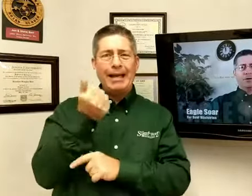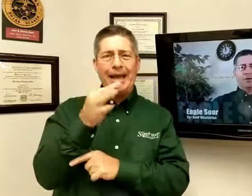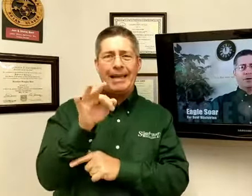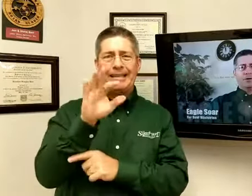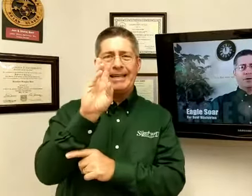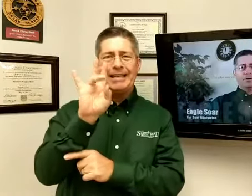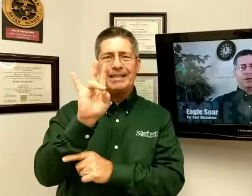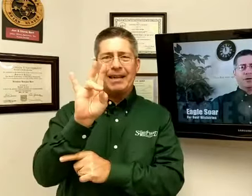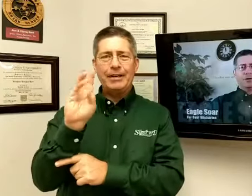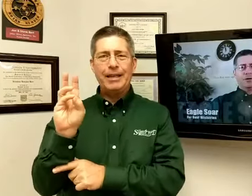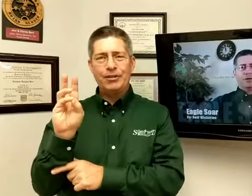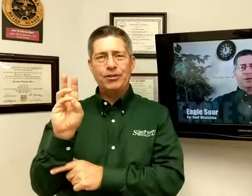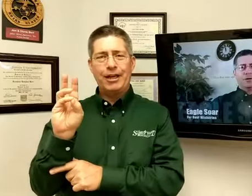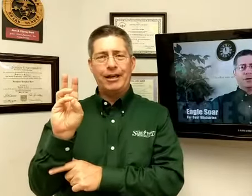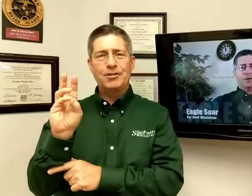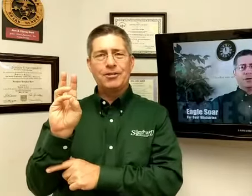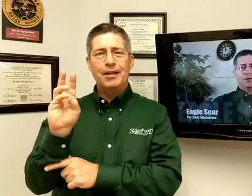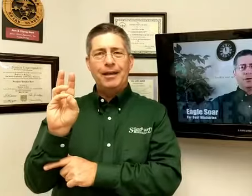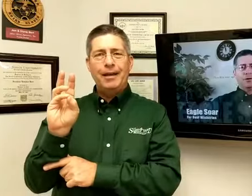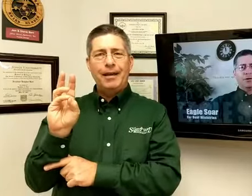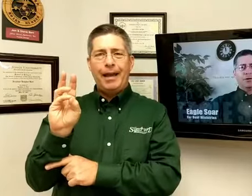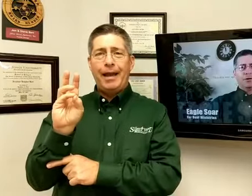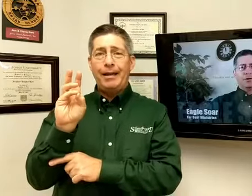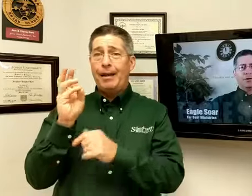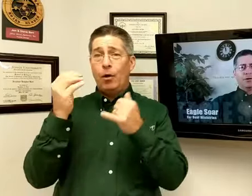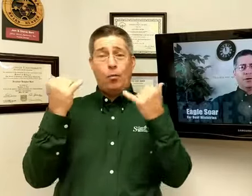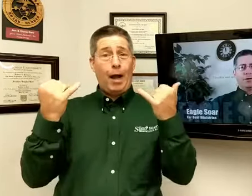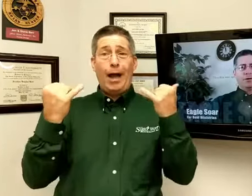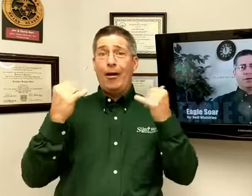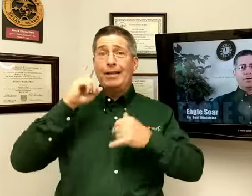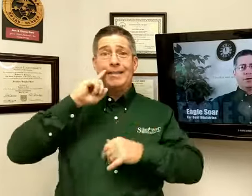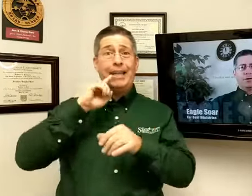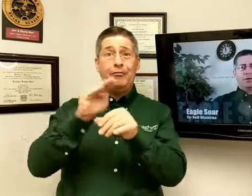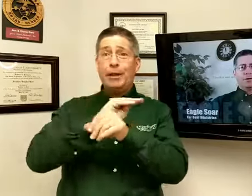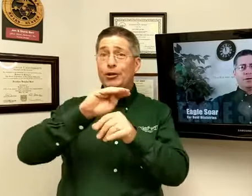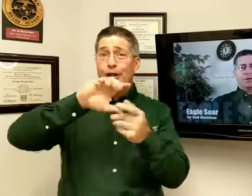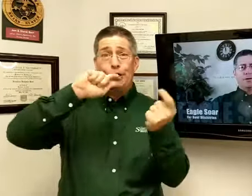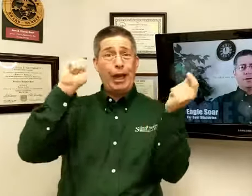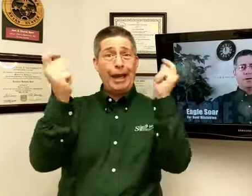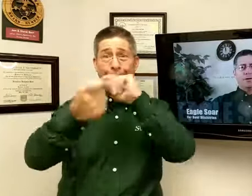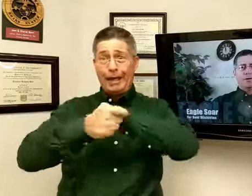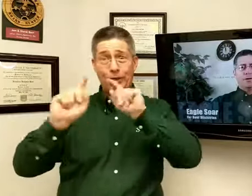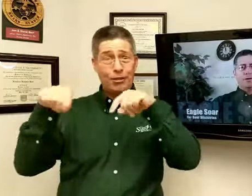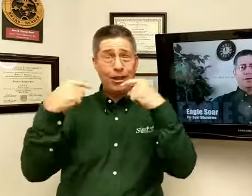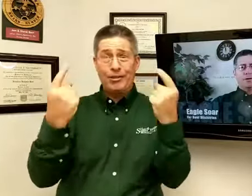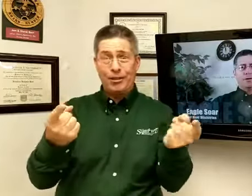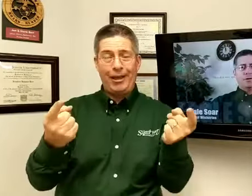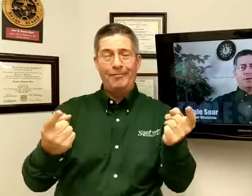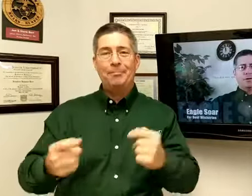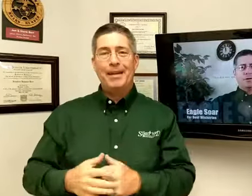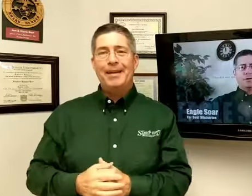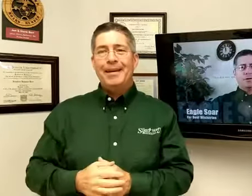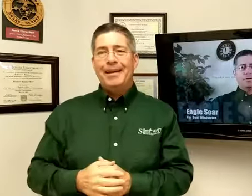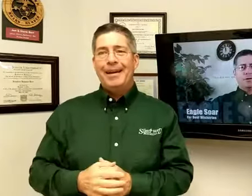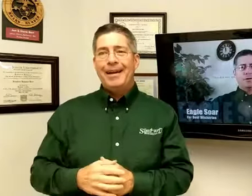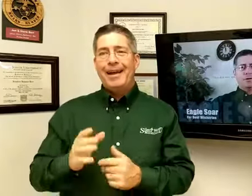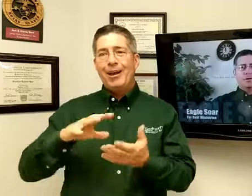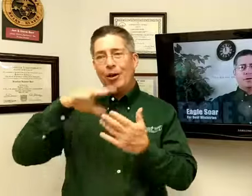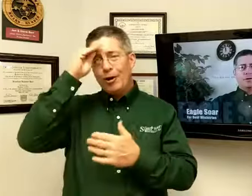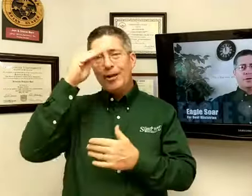1976. And, wow, has the deaf ministry changed since then. I learned in